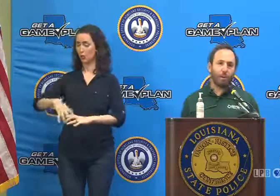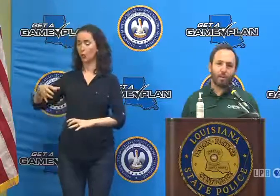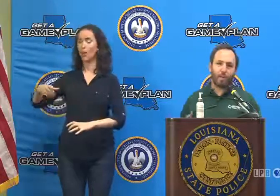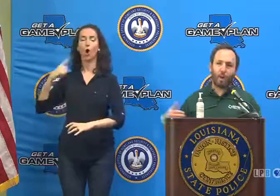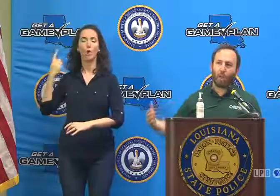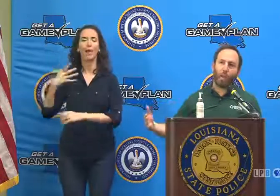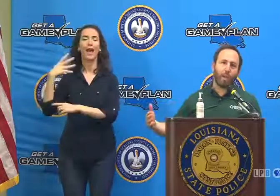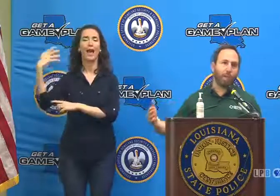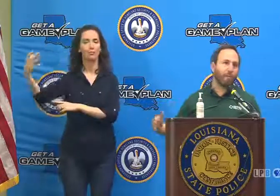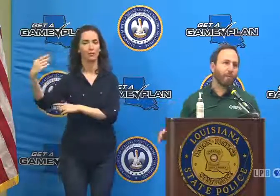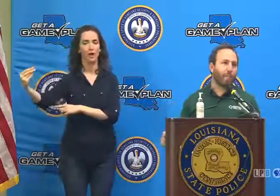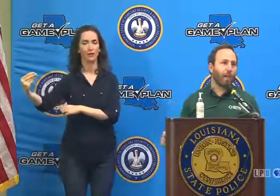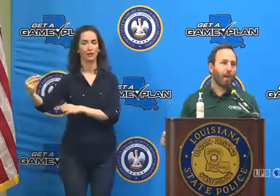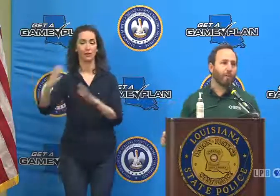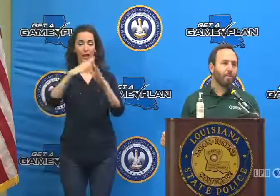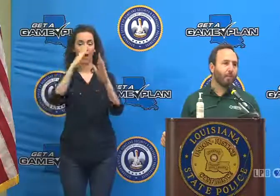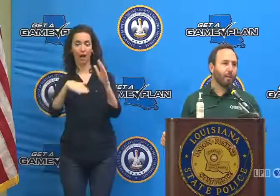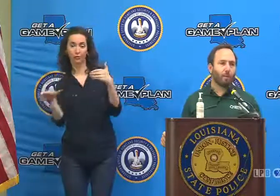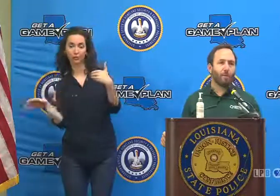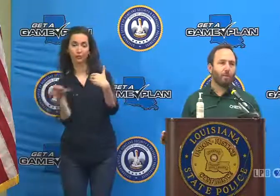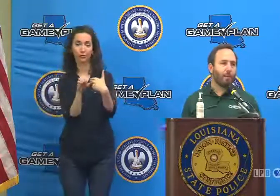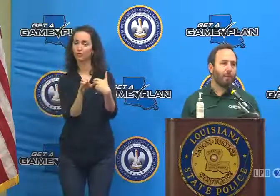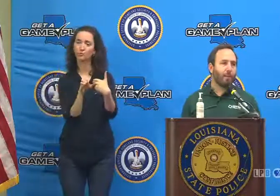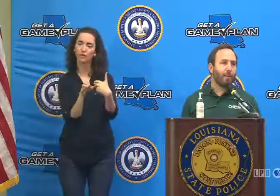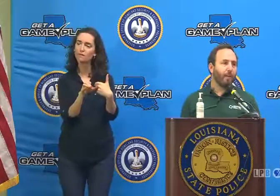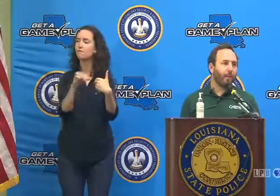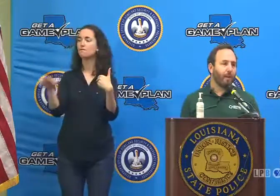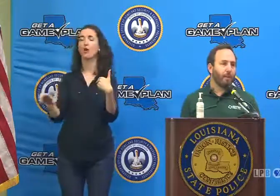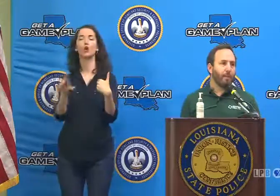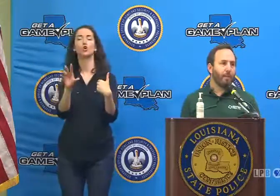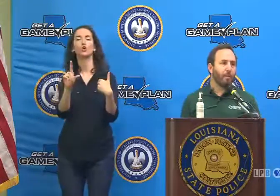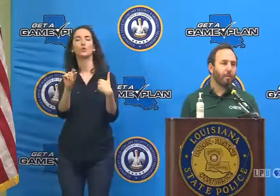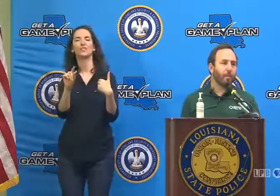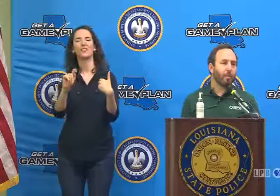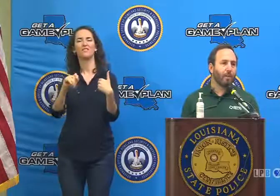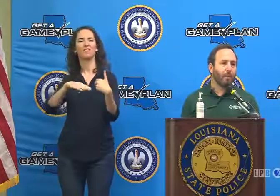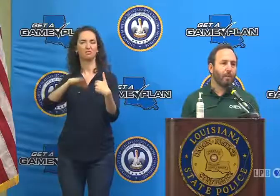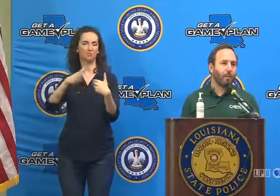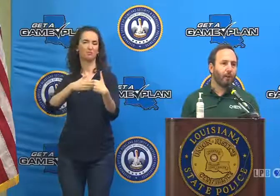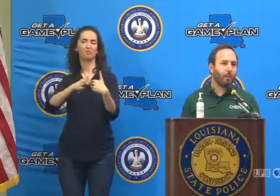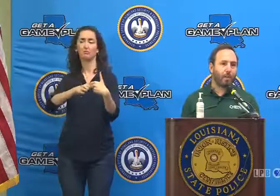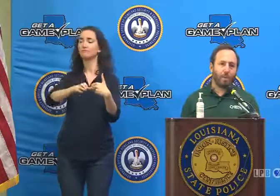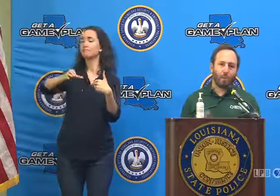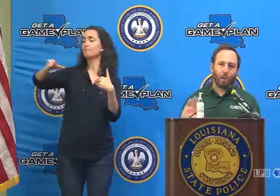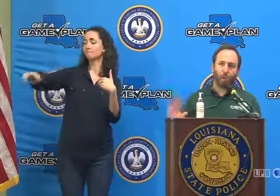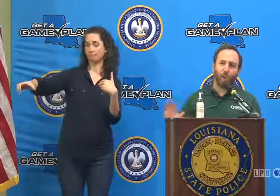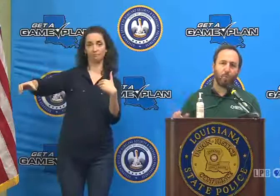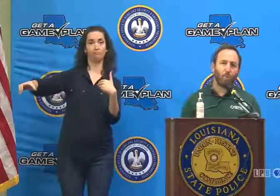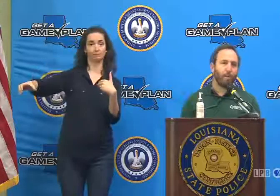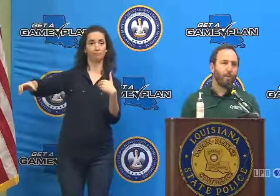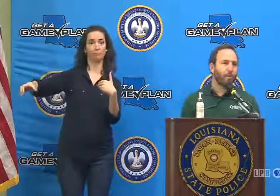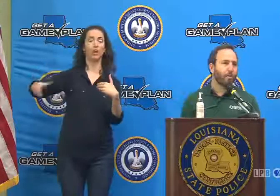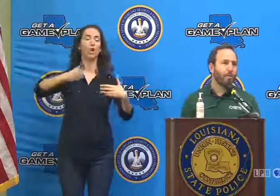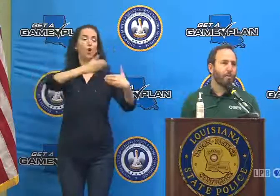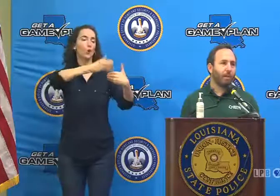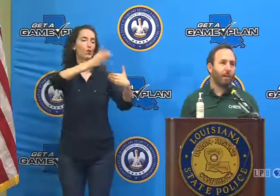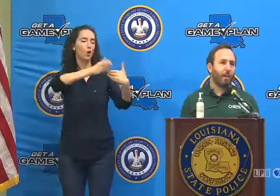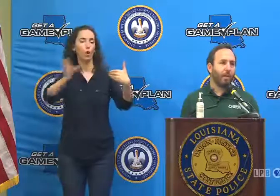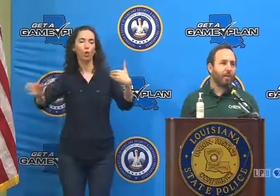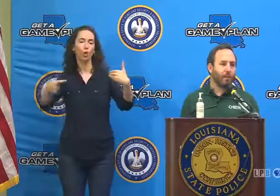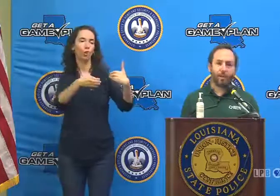always well away from your house, at least 20 feet, ideally more. Keep it well away from windows,